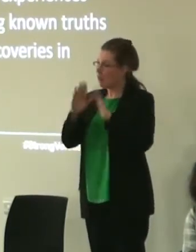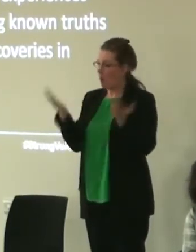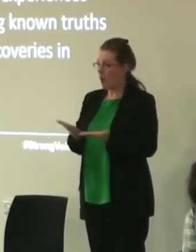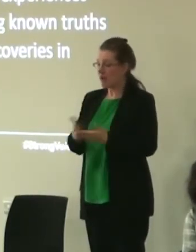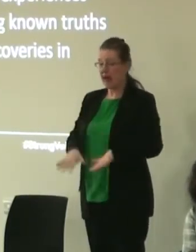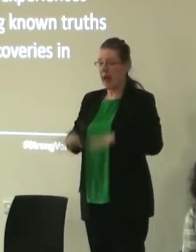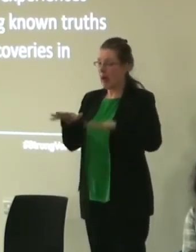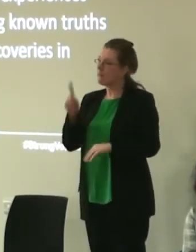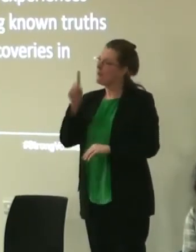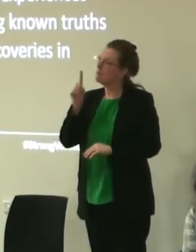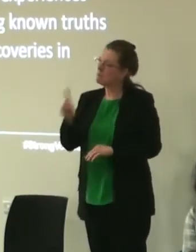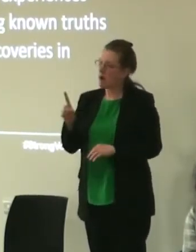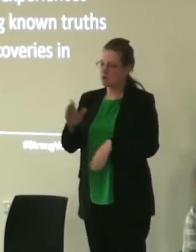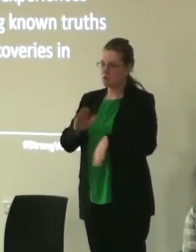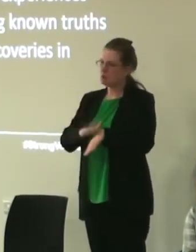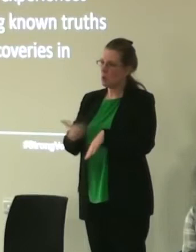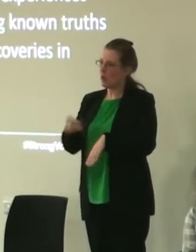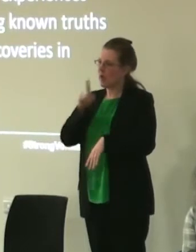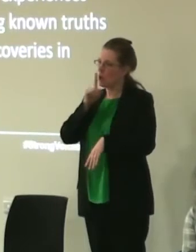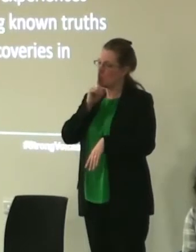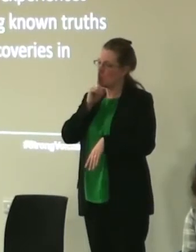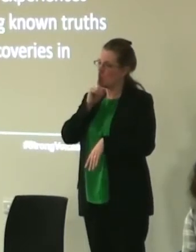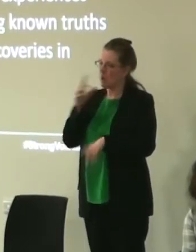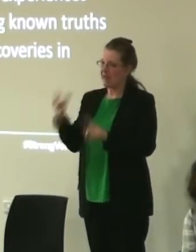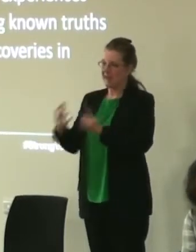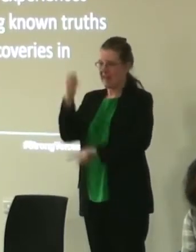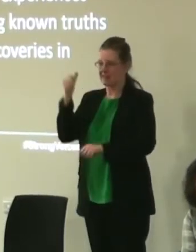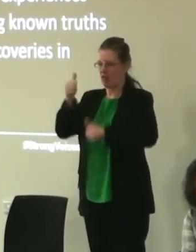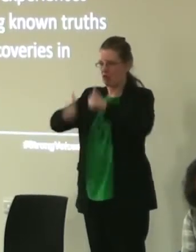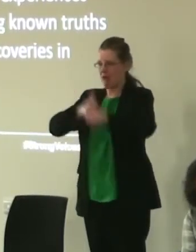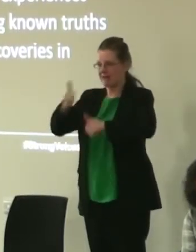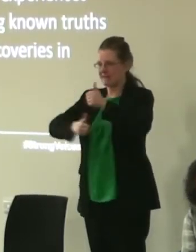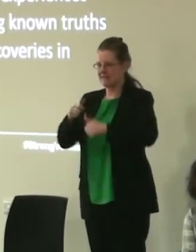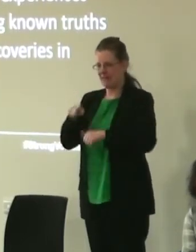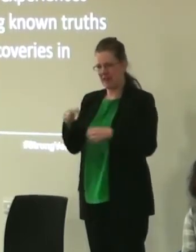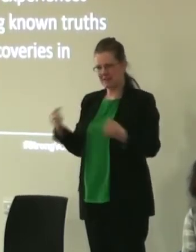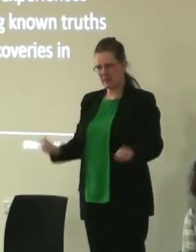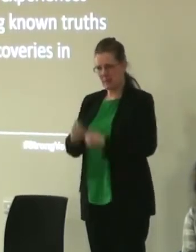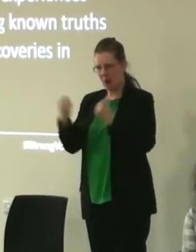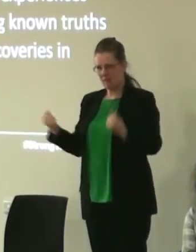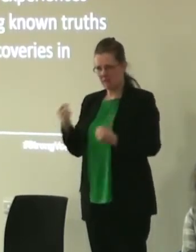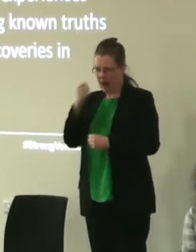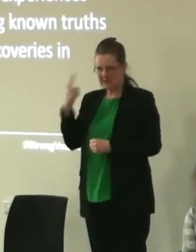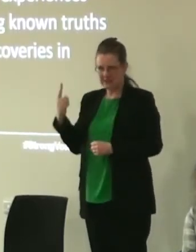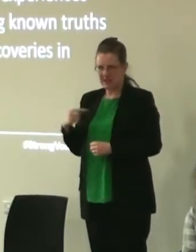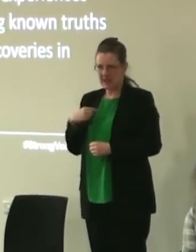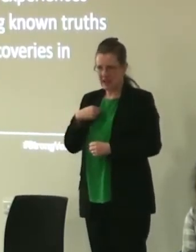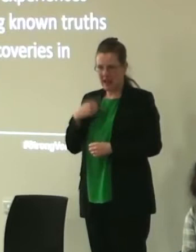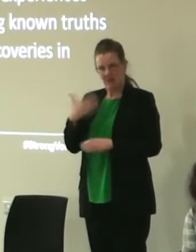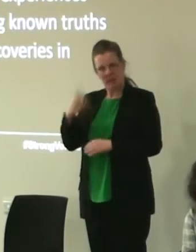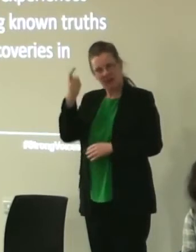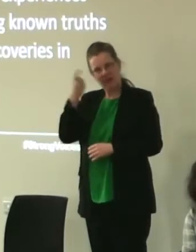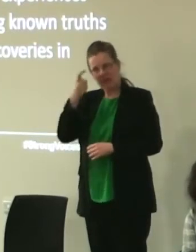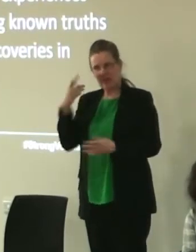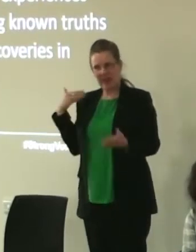provided you don't care who gets the credit and I think that's a very powerful idea which I've been thinking